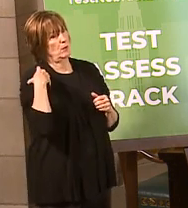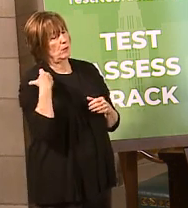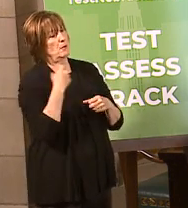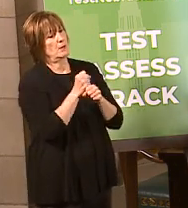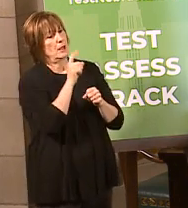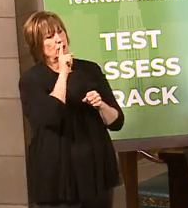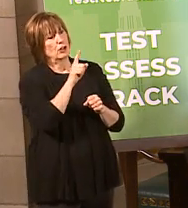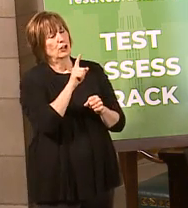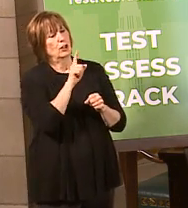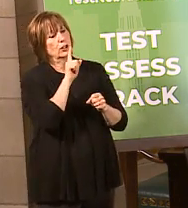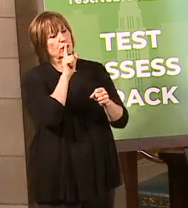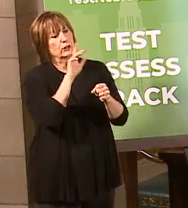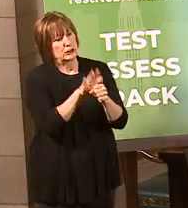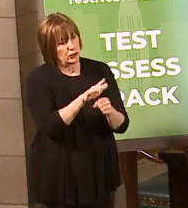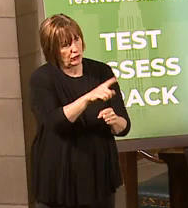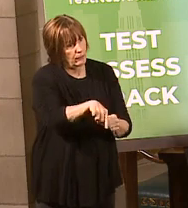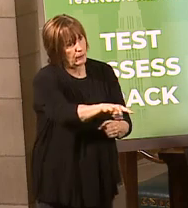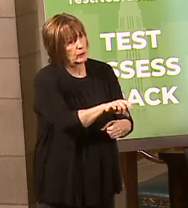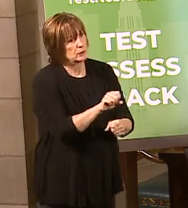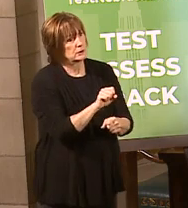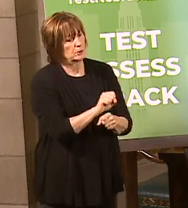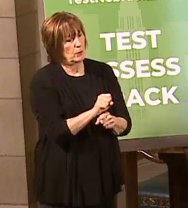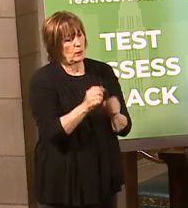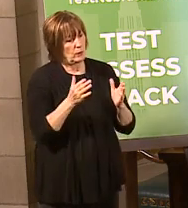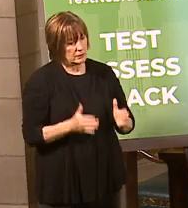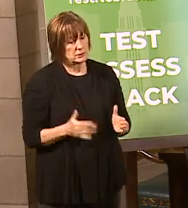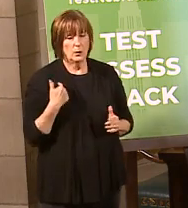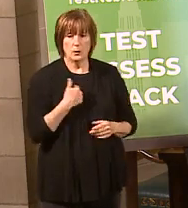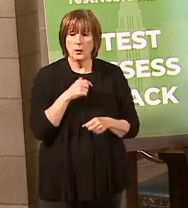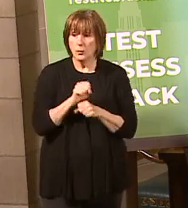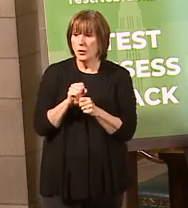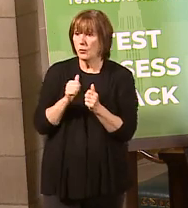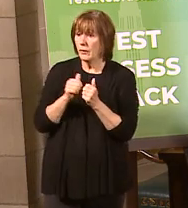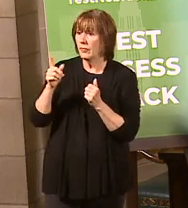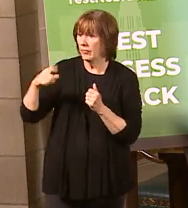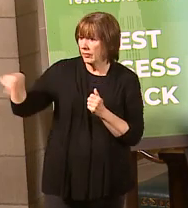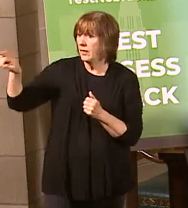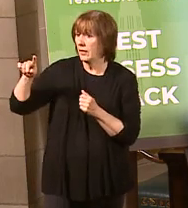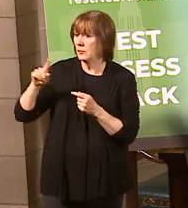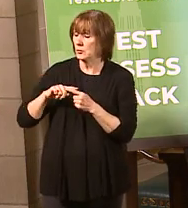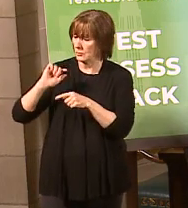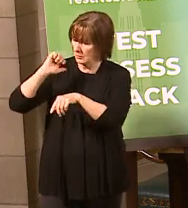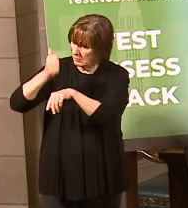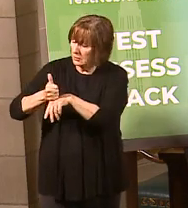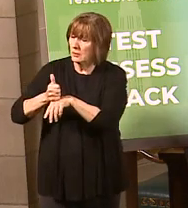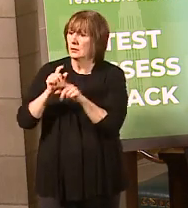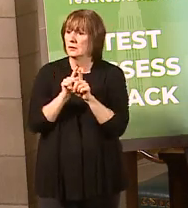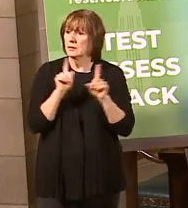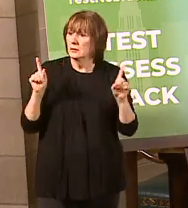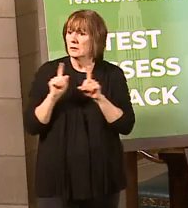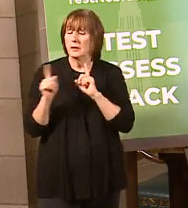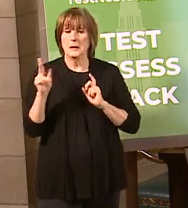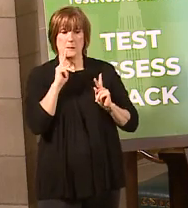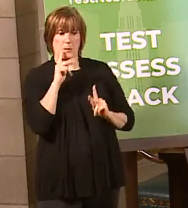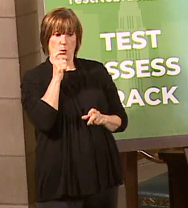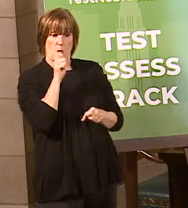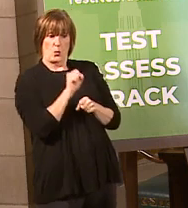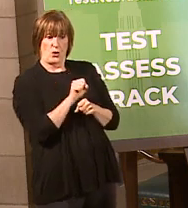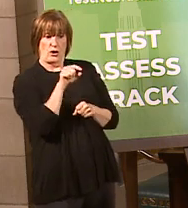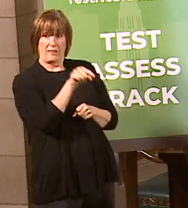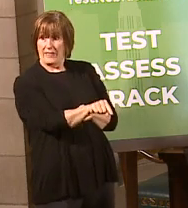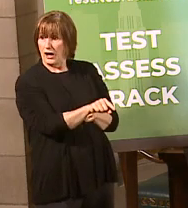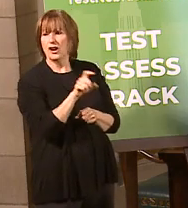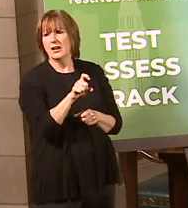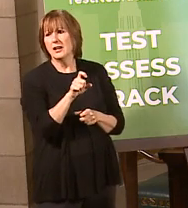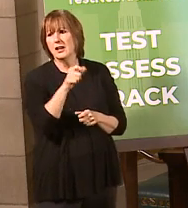them? Well, are working with the employers to put all these social distancing steps in place, and frankly, the people who work there also have to worry about social distancing